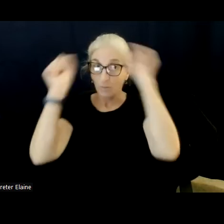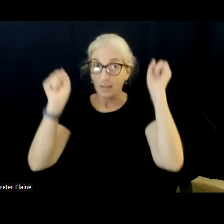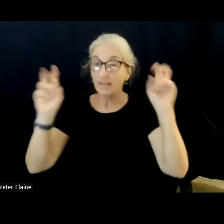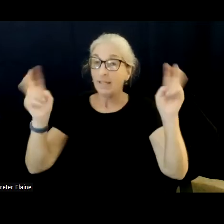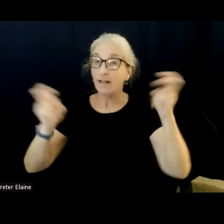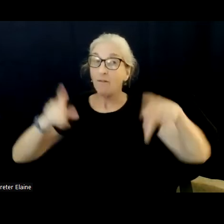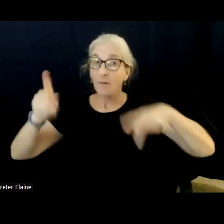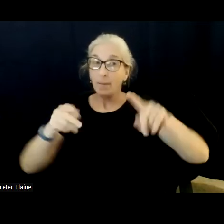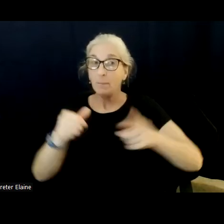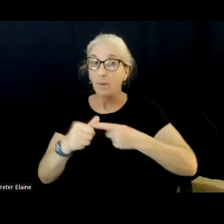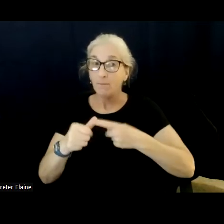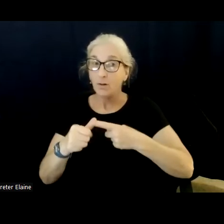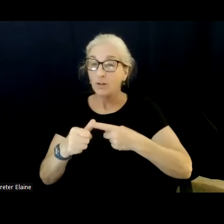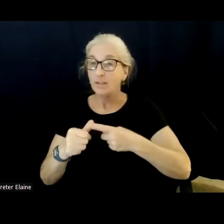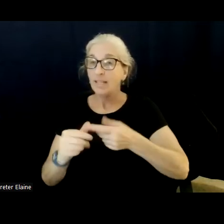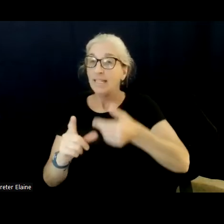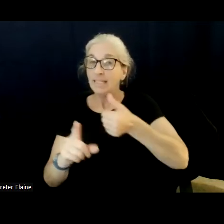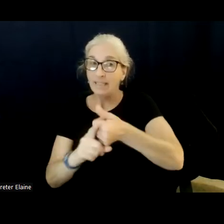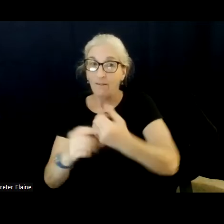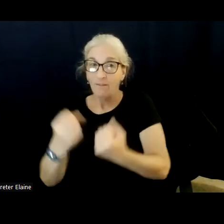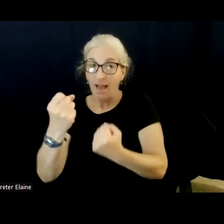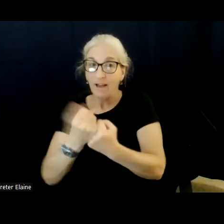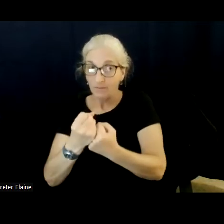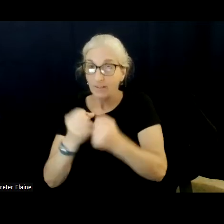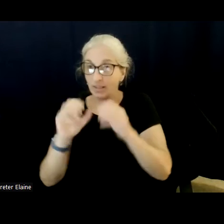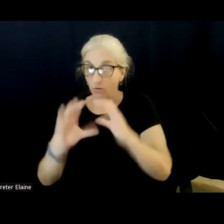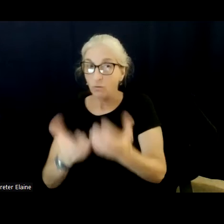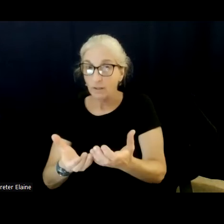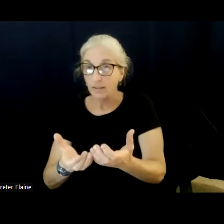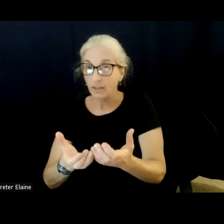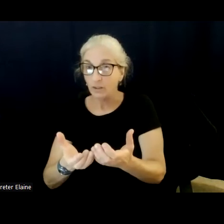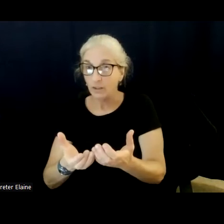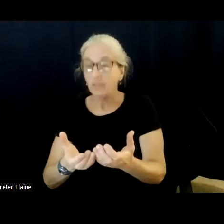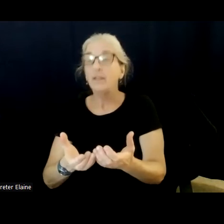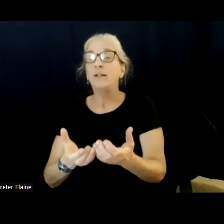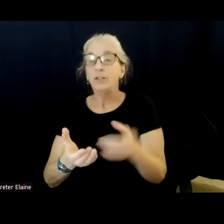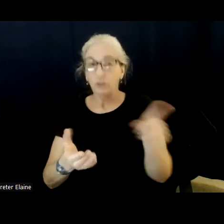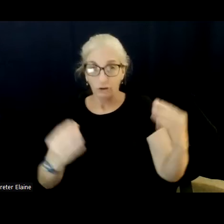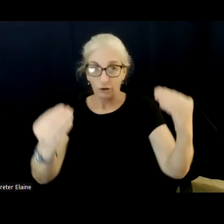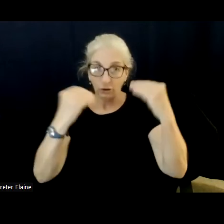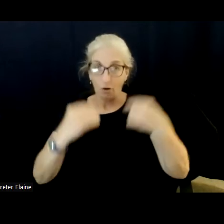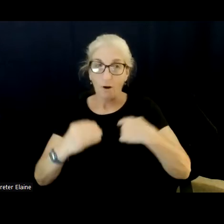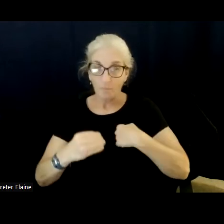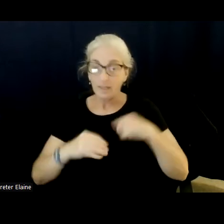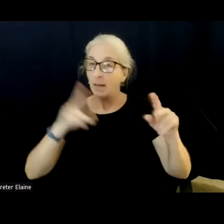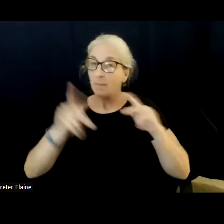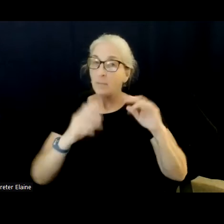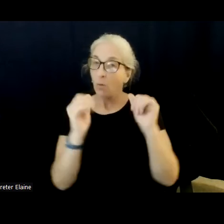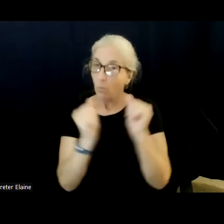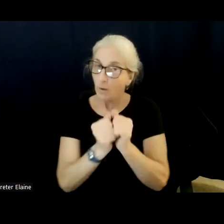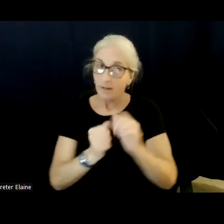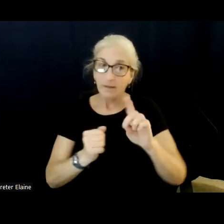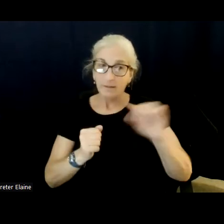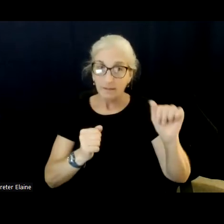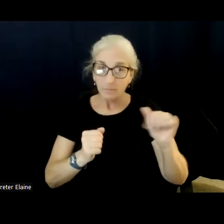She obviously, among others, taught me how important it is to make sure that people with the disabilities who understand their lives and their challenges